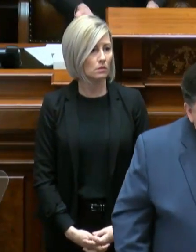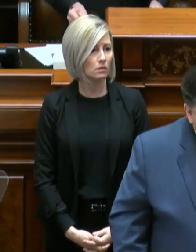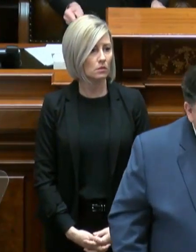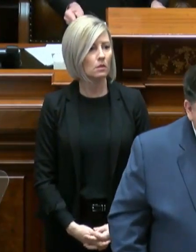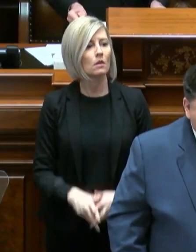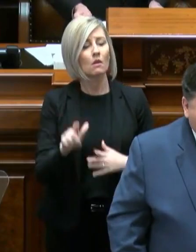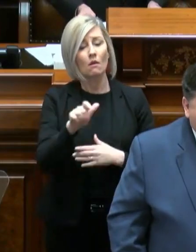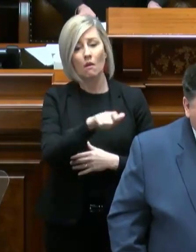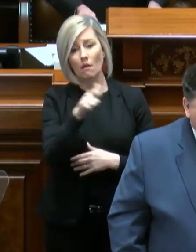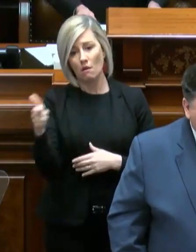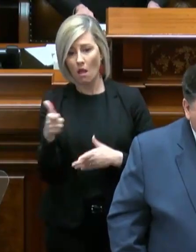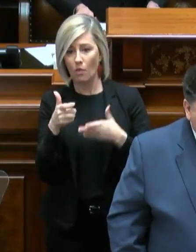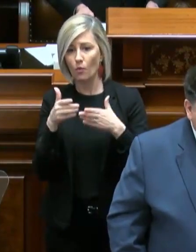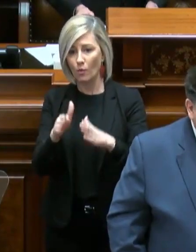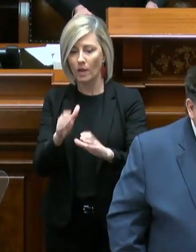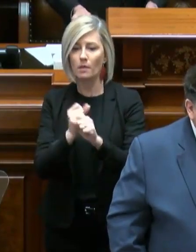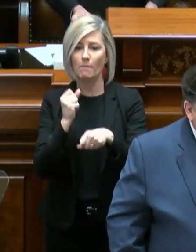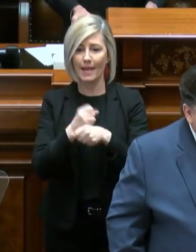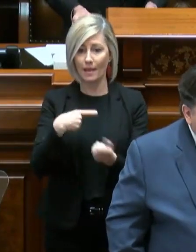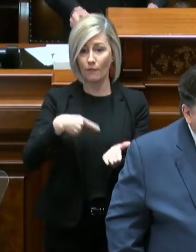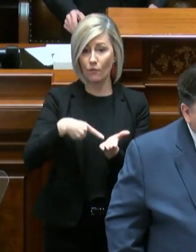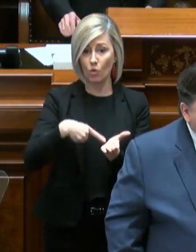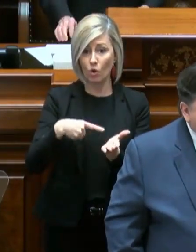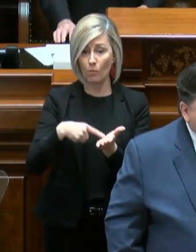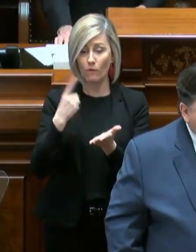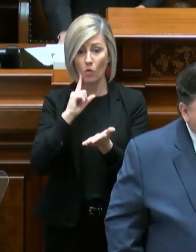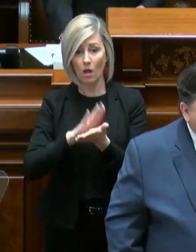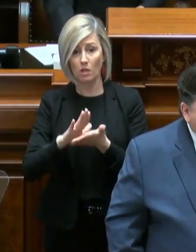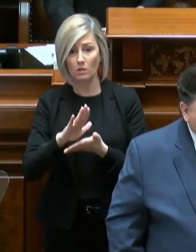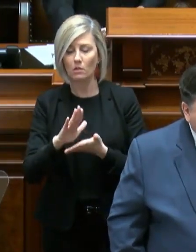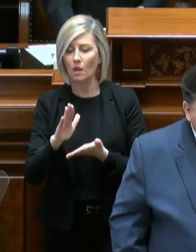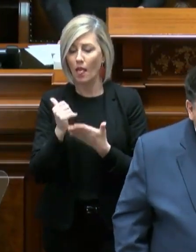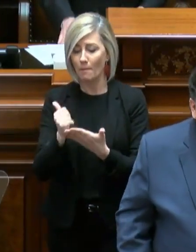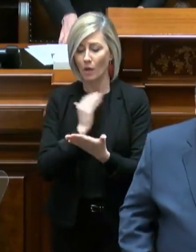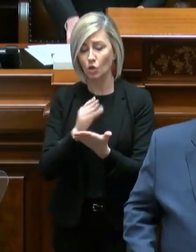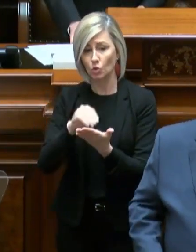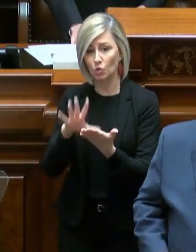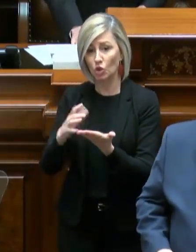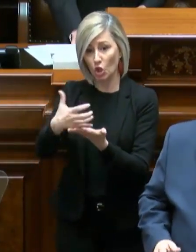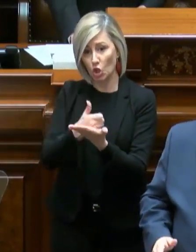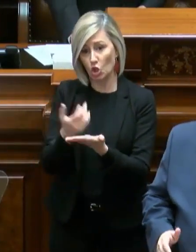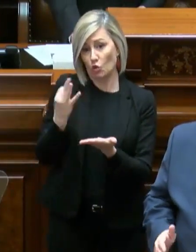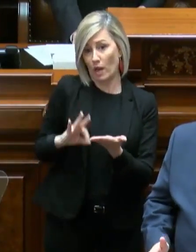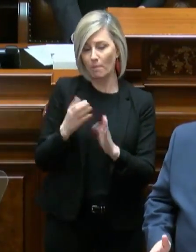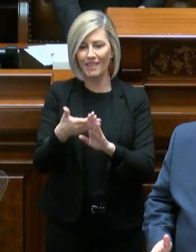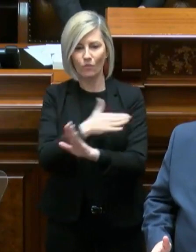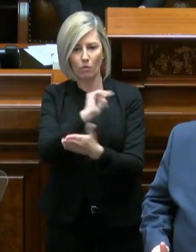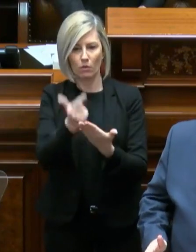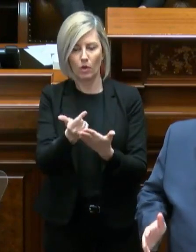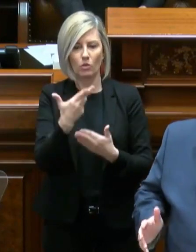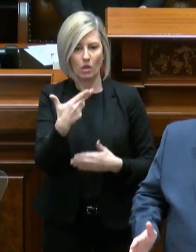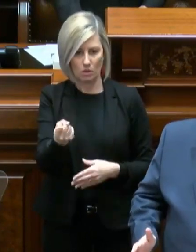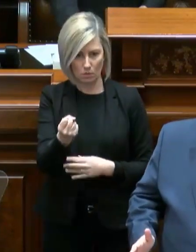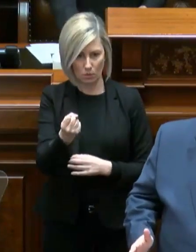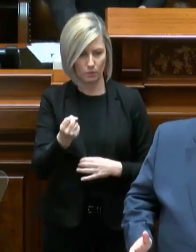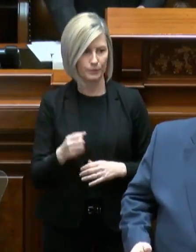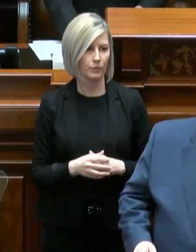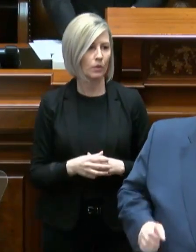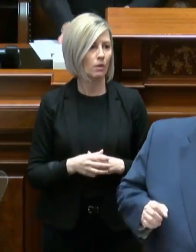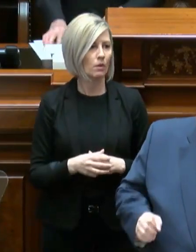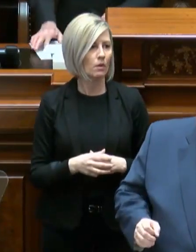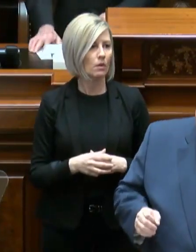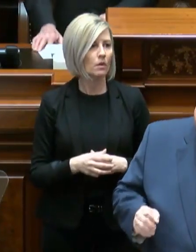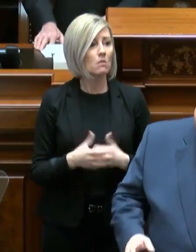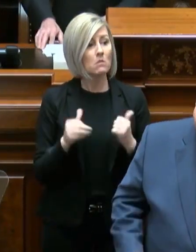Another way to make college more affordable is to help our students earn college credit before they ever graduate from high school,